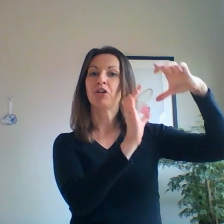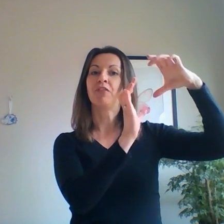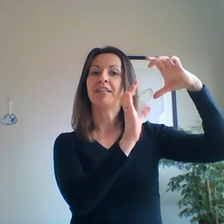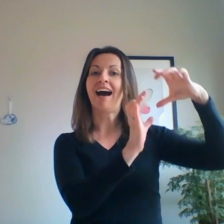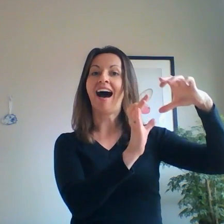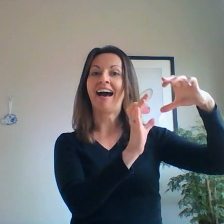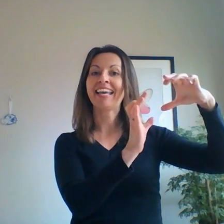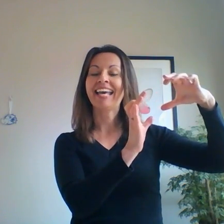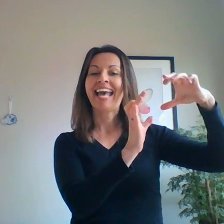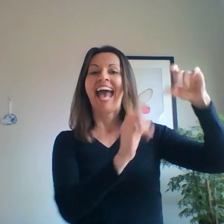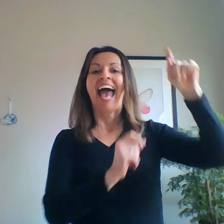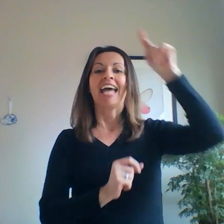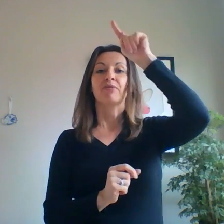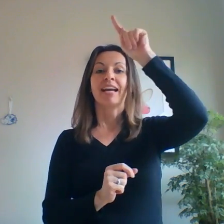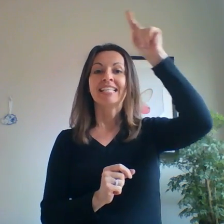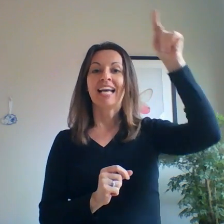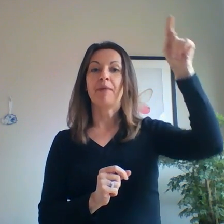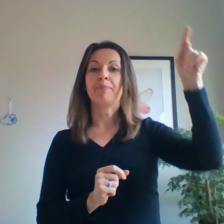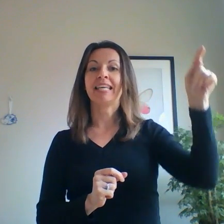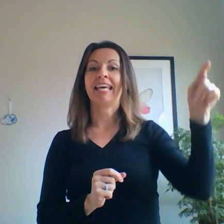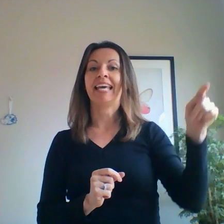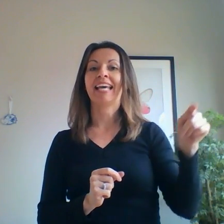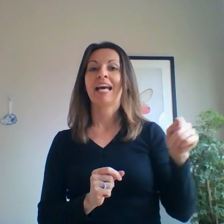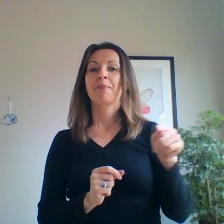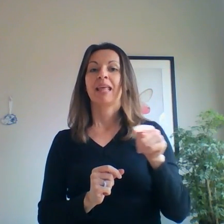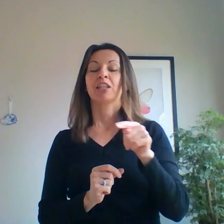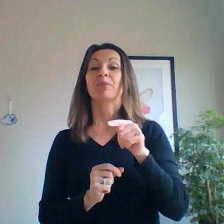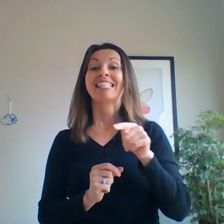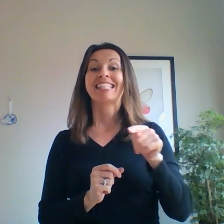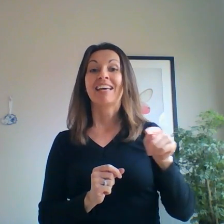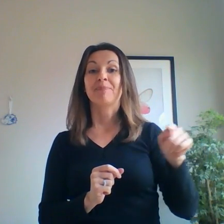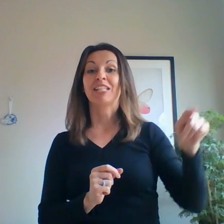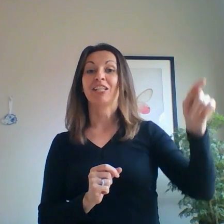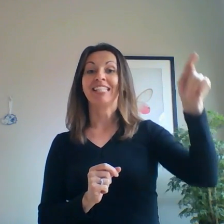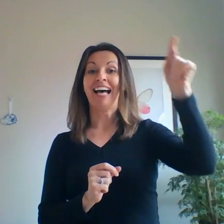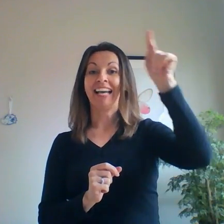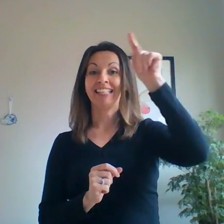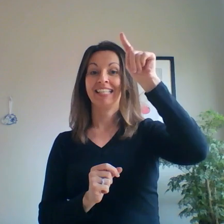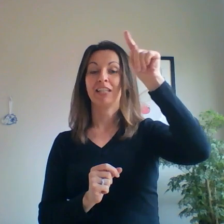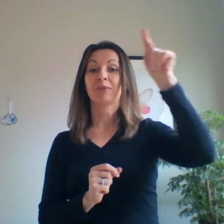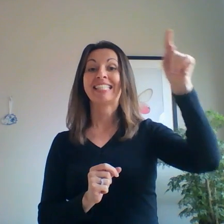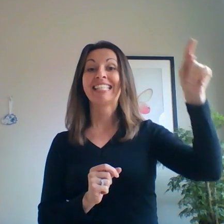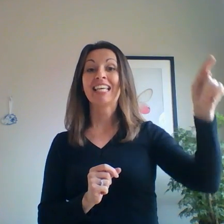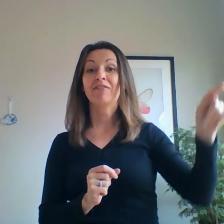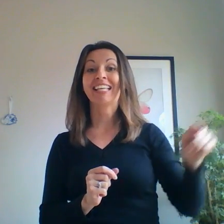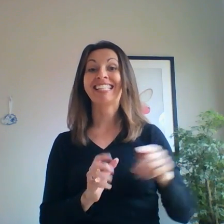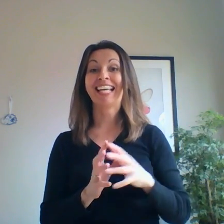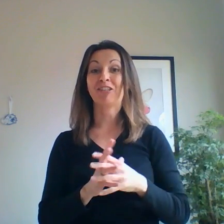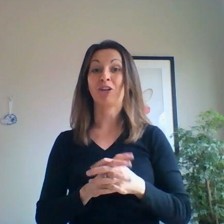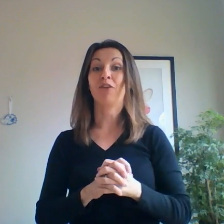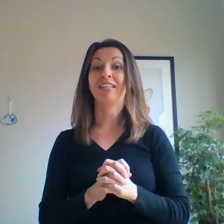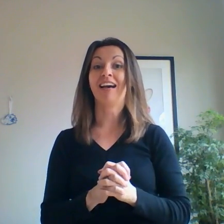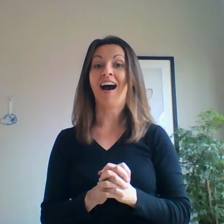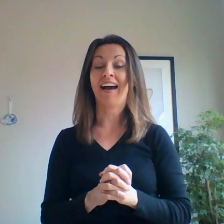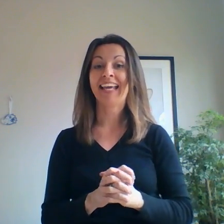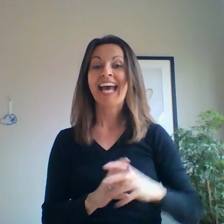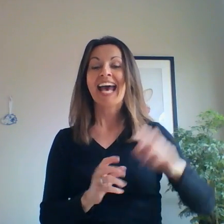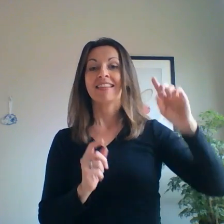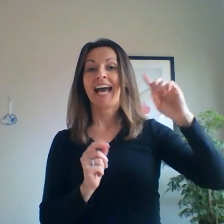of the eye and retina being the receptor site, the receiving center of the eye that